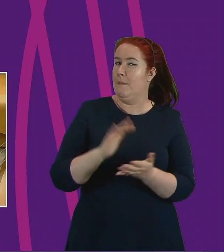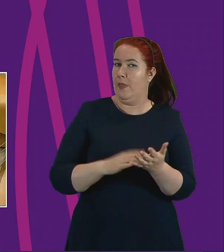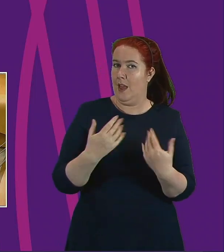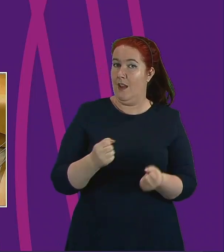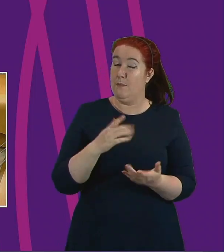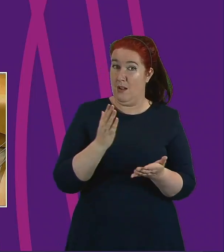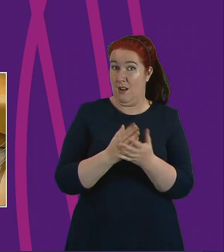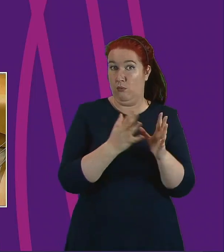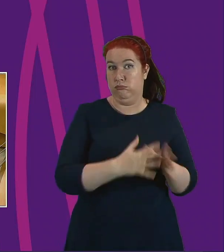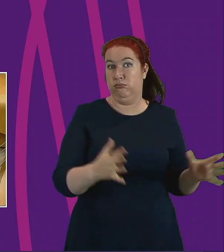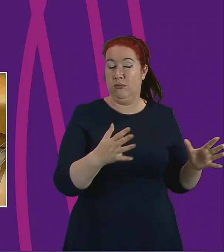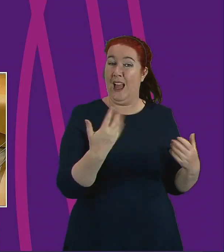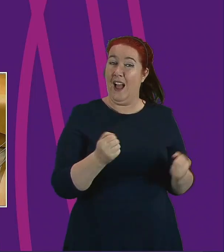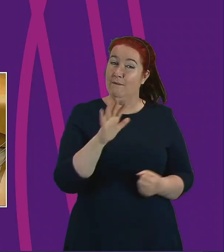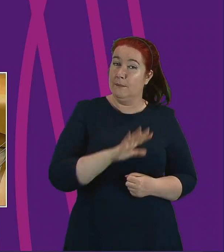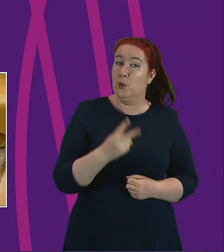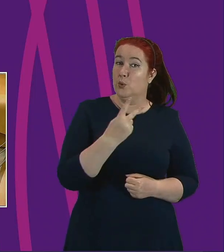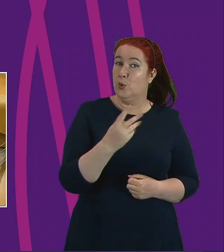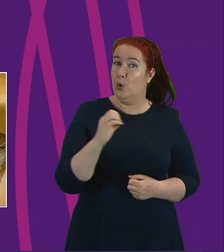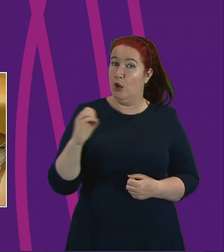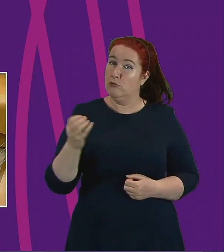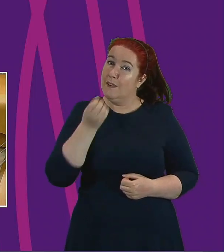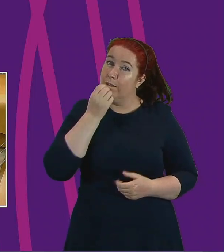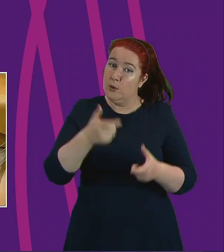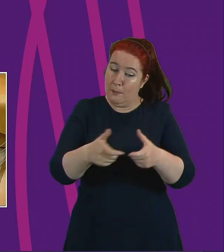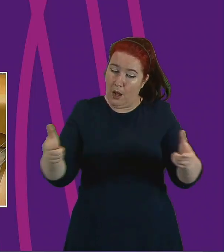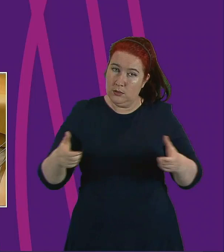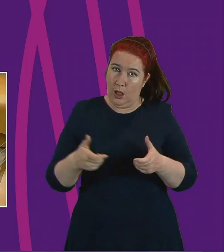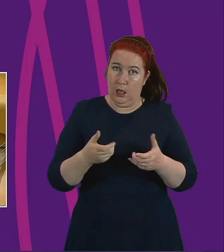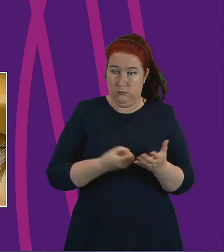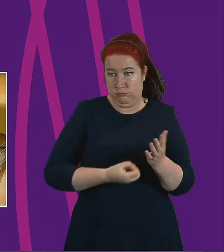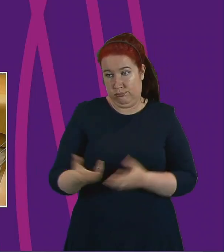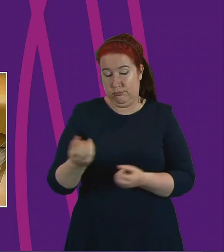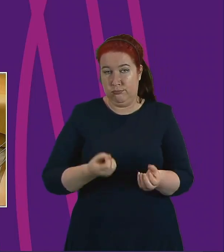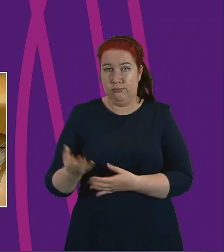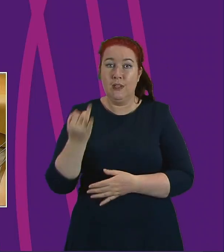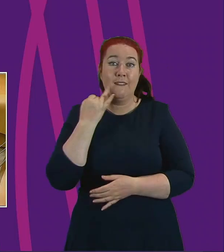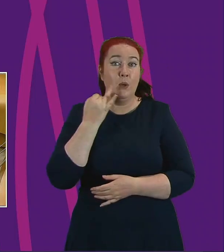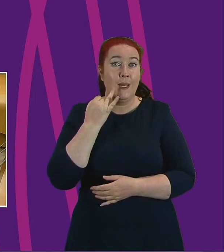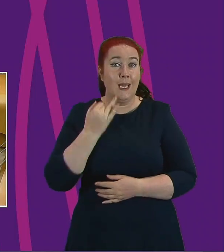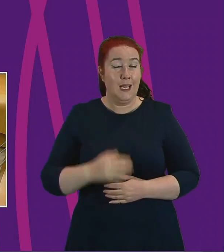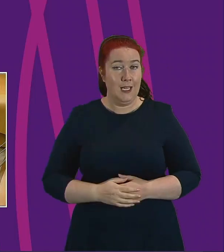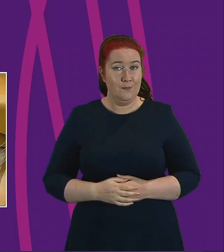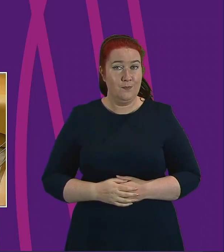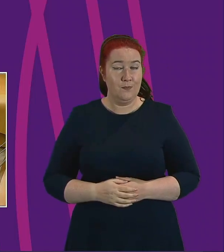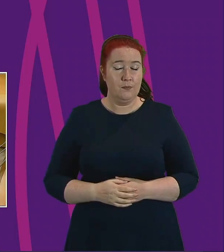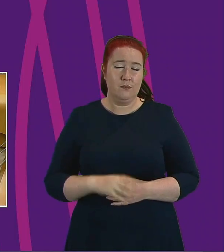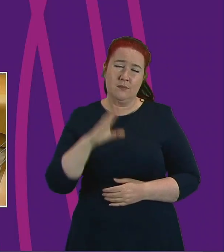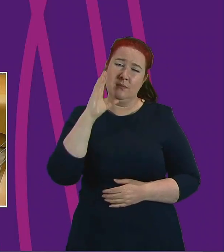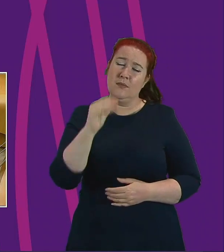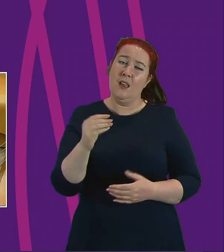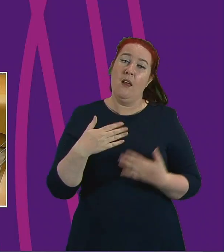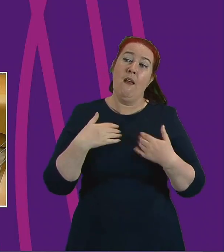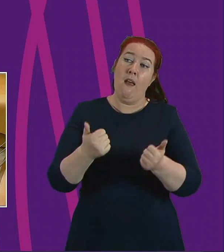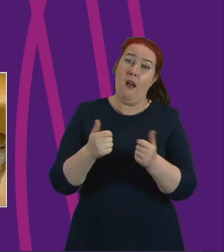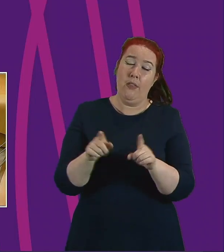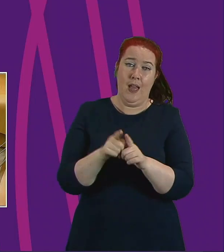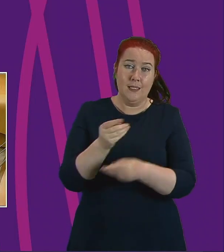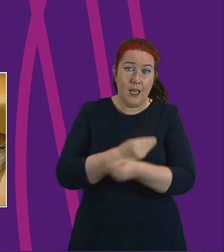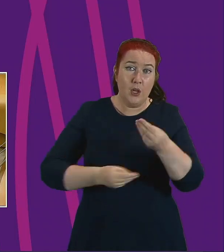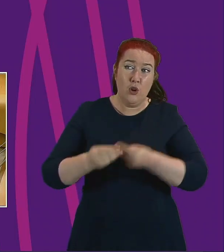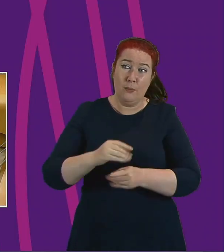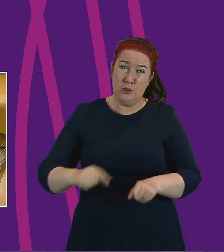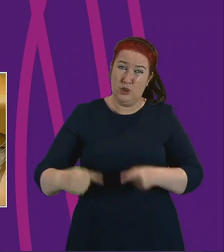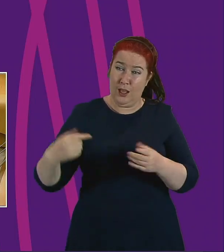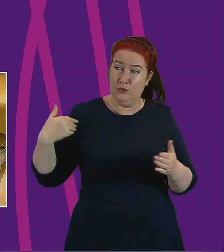200 food parcels going out a week. Presiding officer, the economic and health challenges in my constituency have been